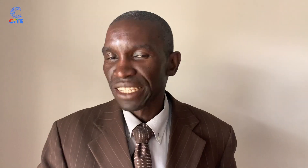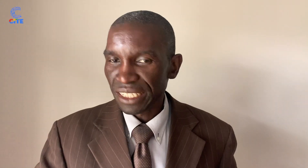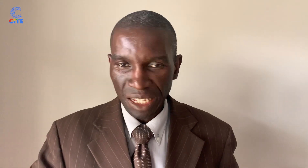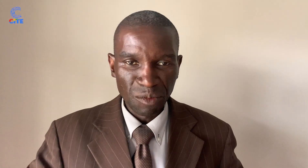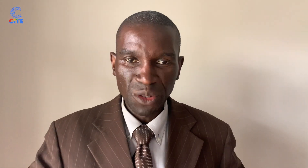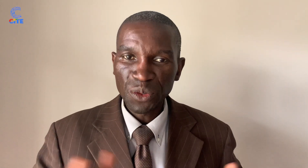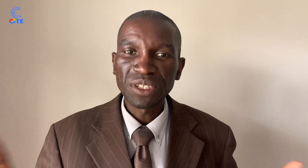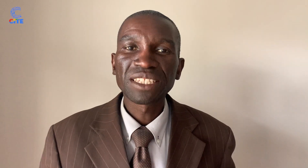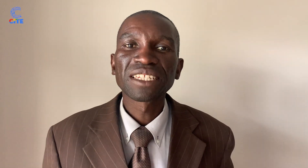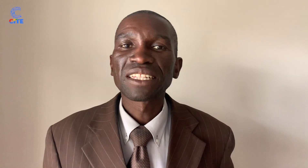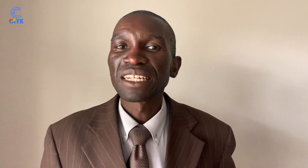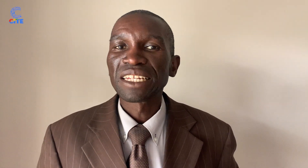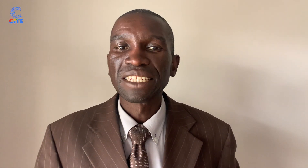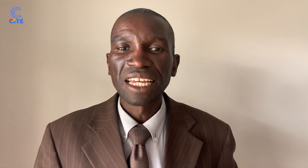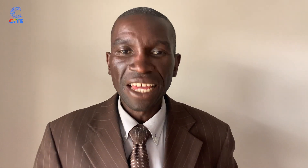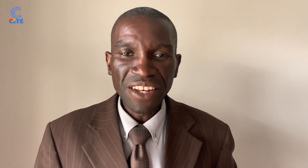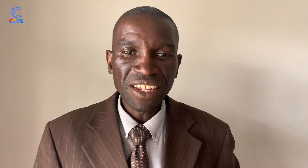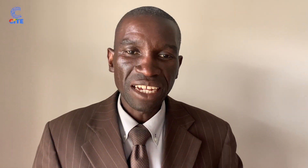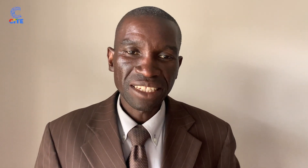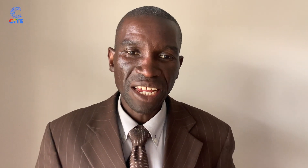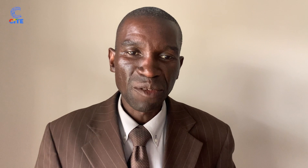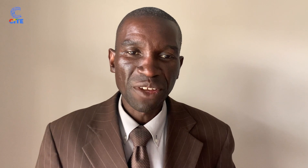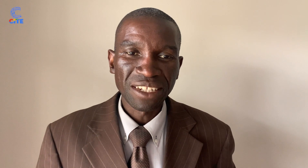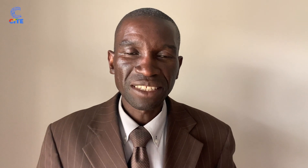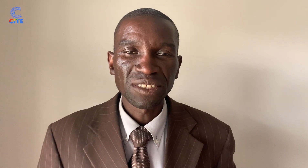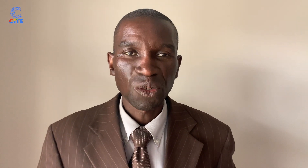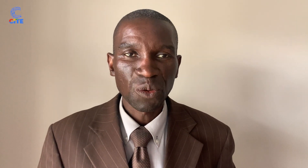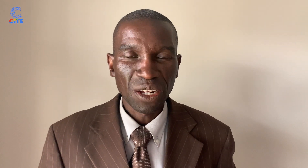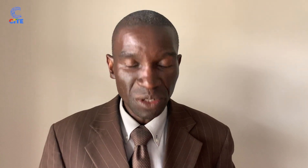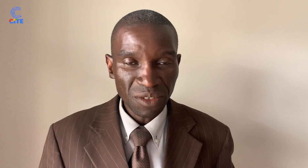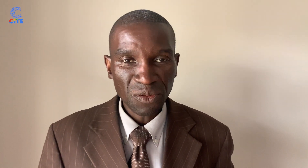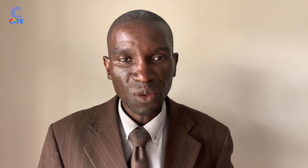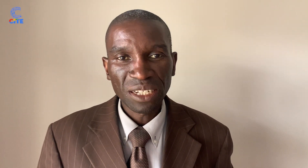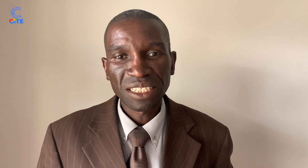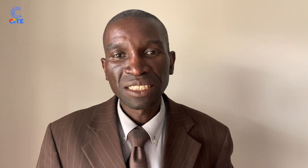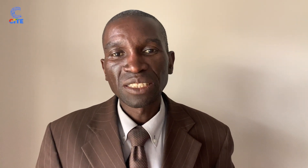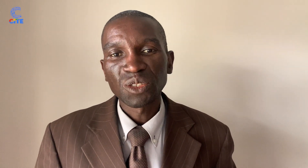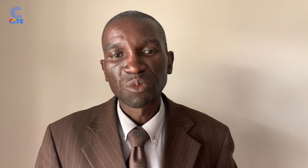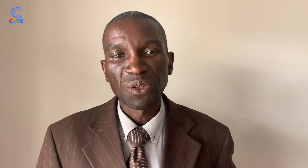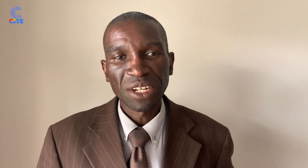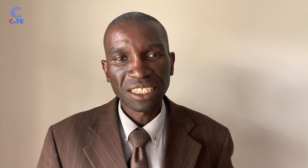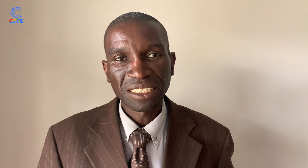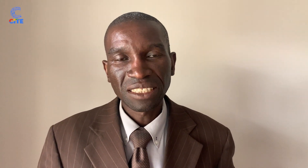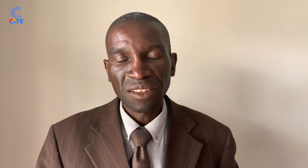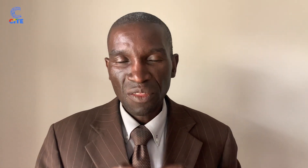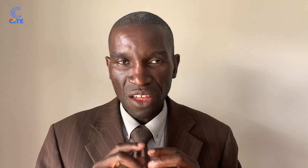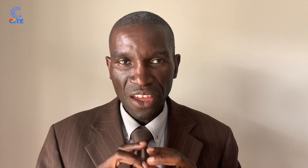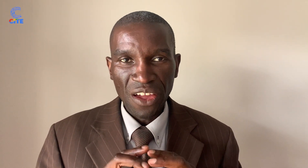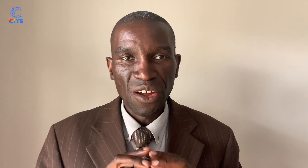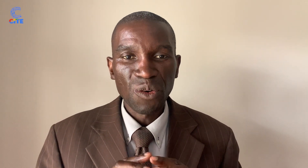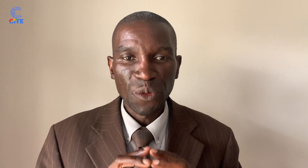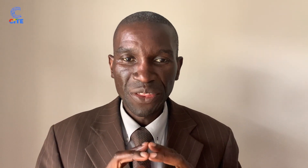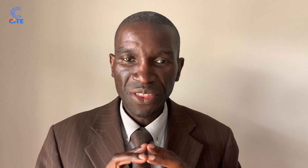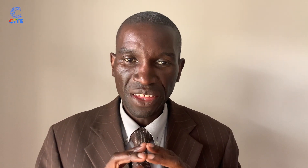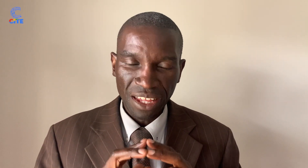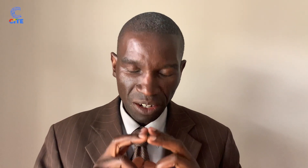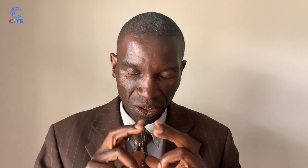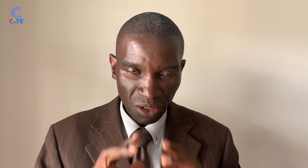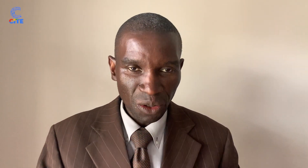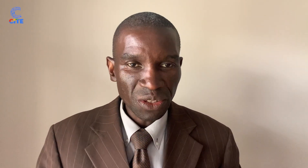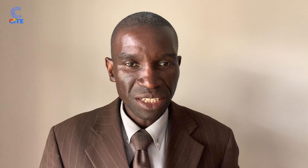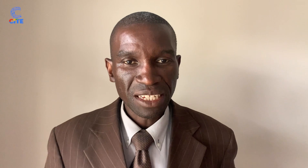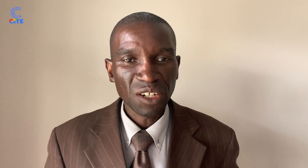and can be used in any assignment. So we are looking forward to be working with